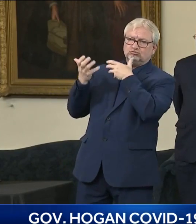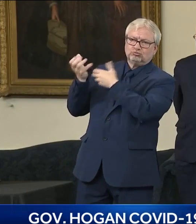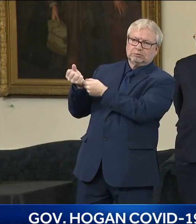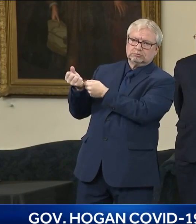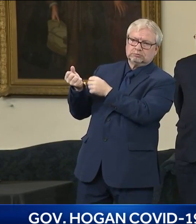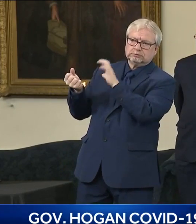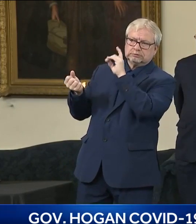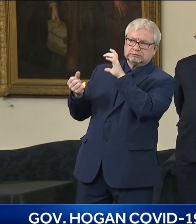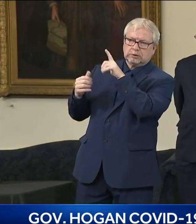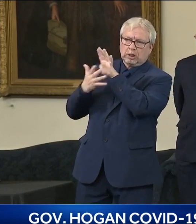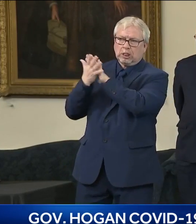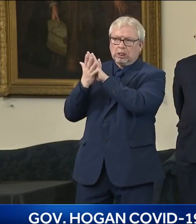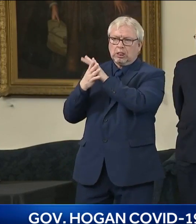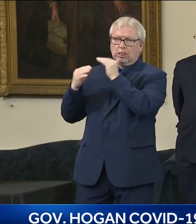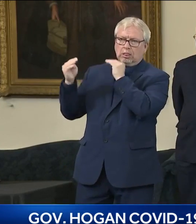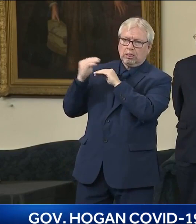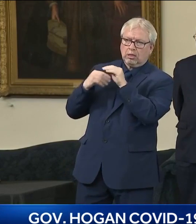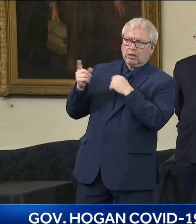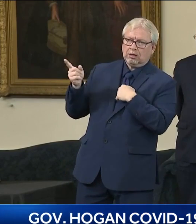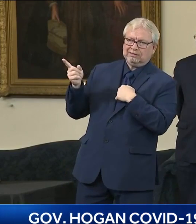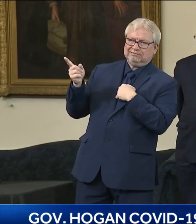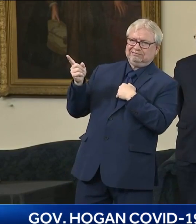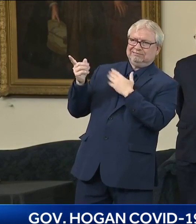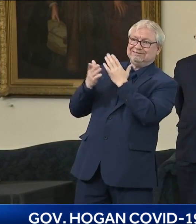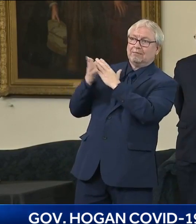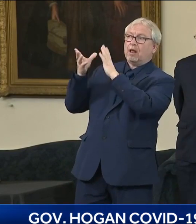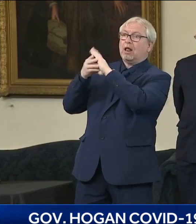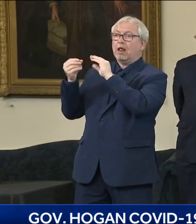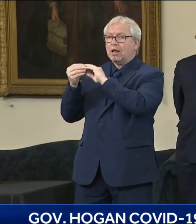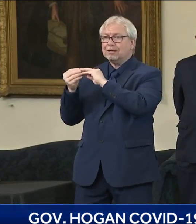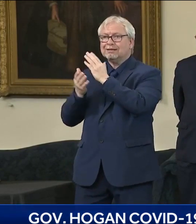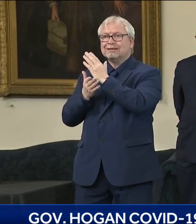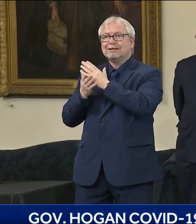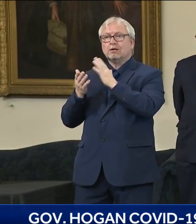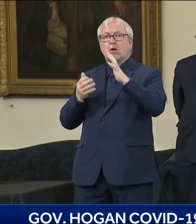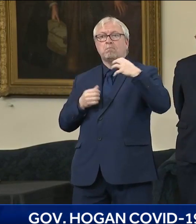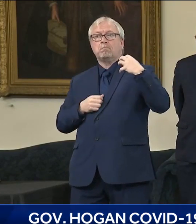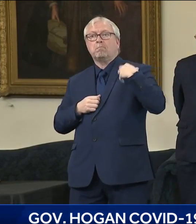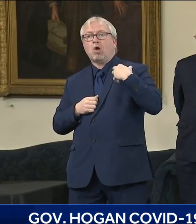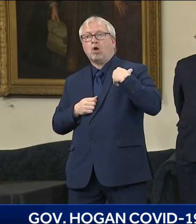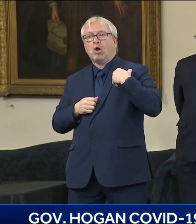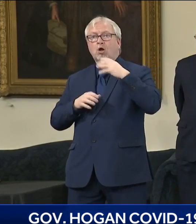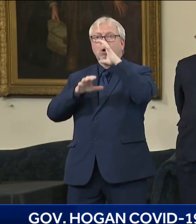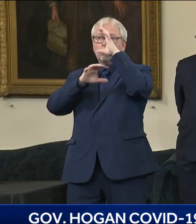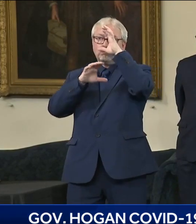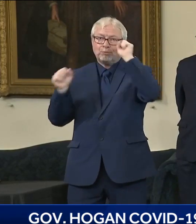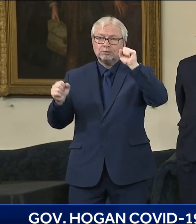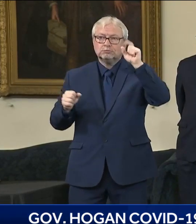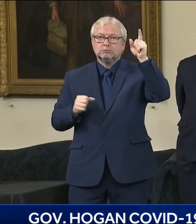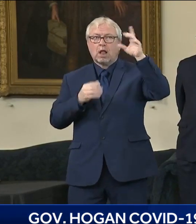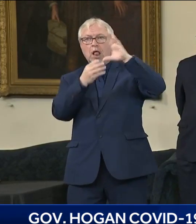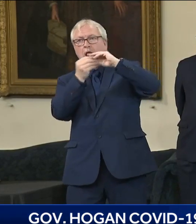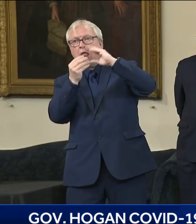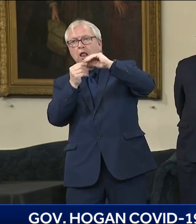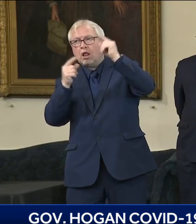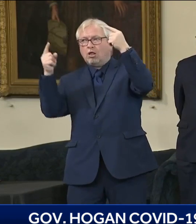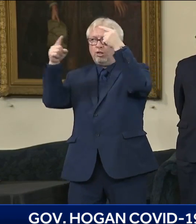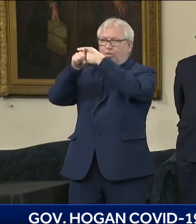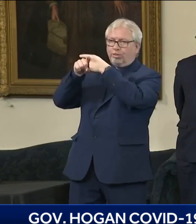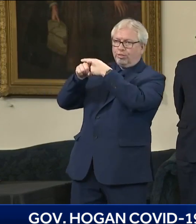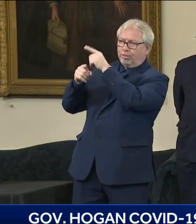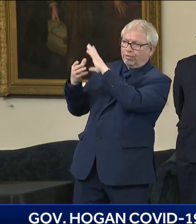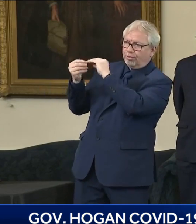conflicting help messages from the administration that came in your boss, the president. How can you – why